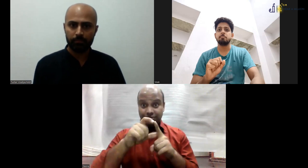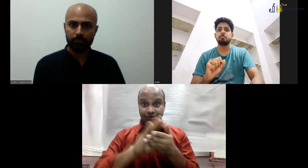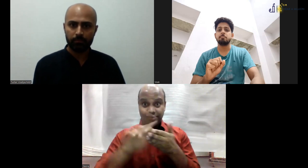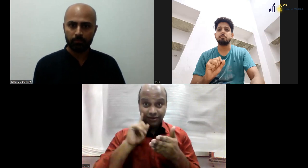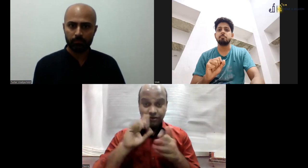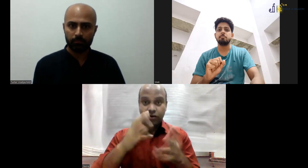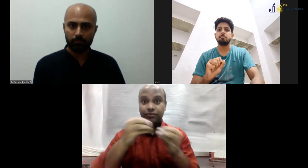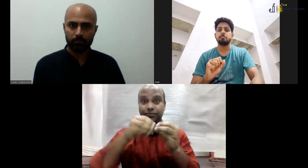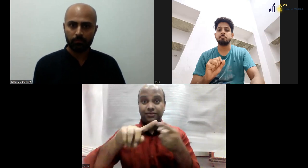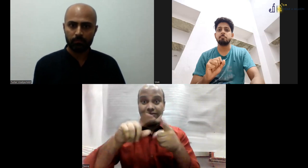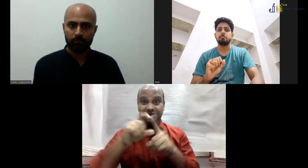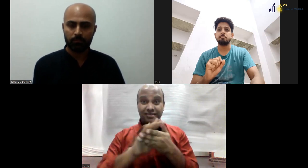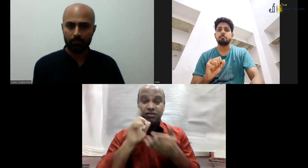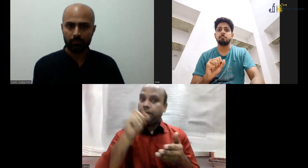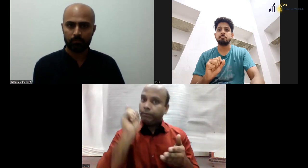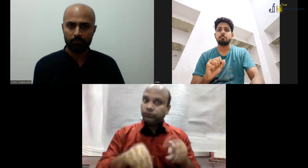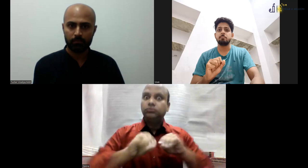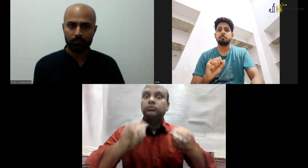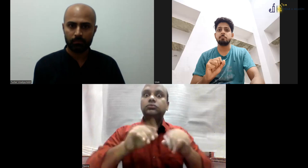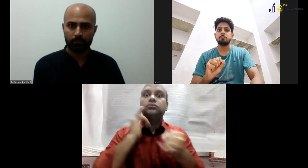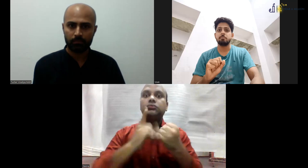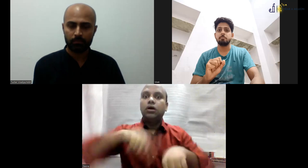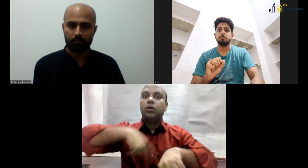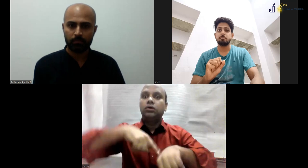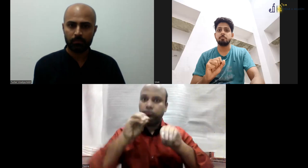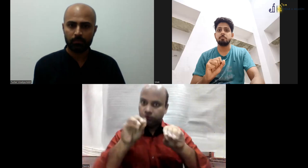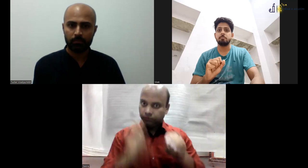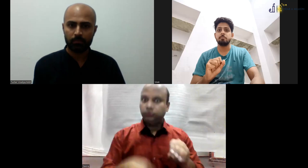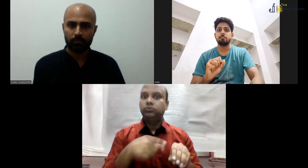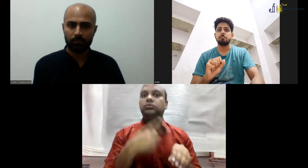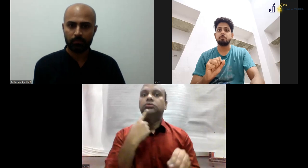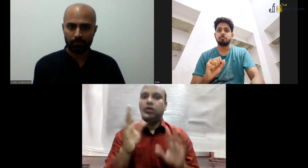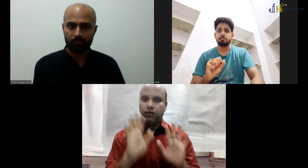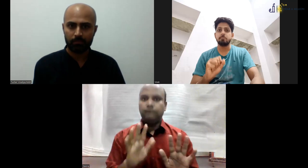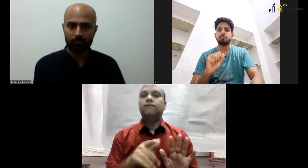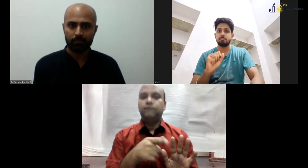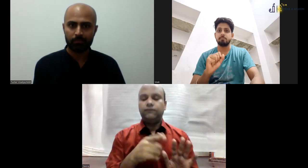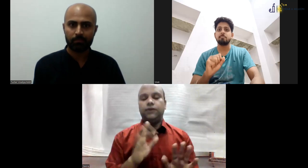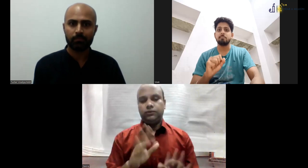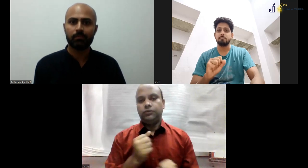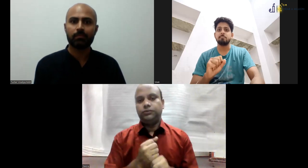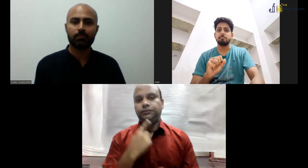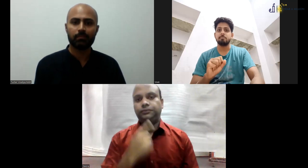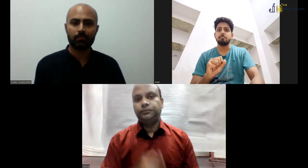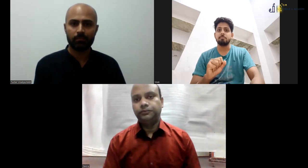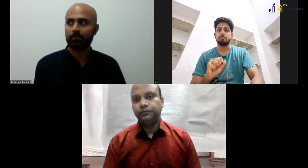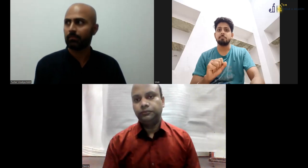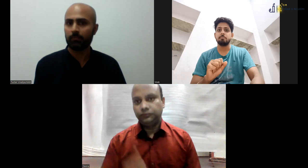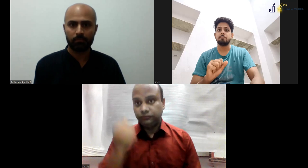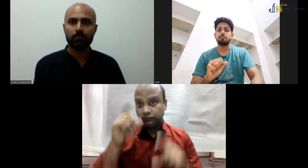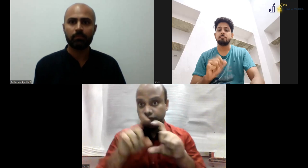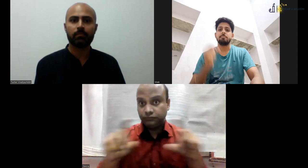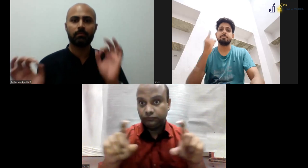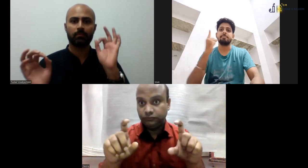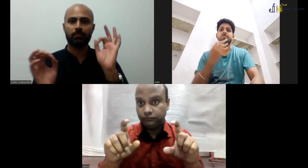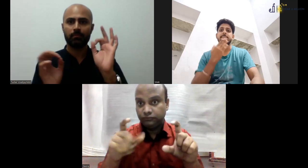With that, I think that will change. The DHH or the BHH course has to teach. There's the mandatory number of ISL hours and that